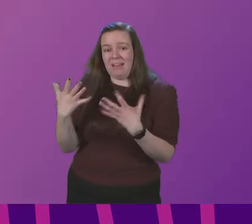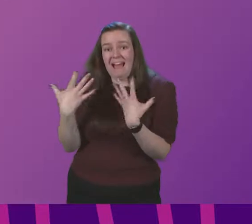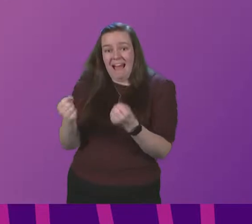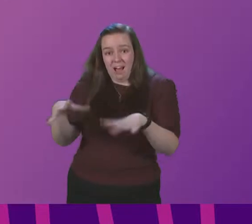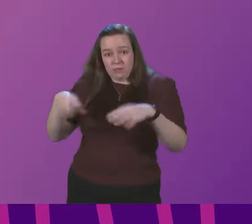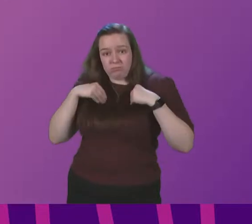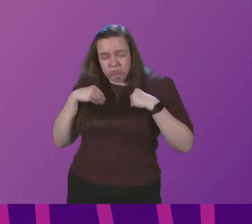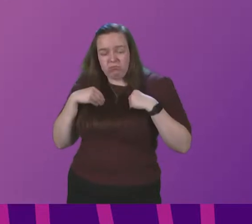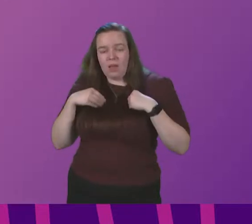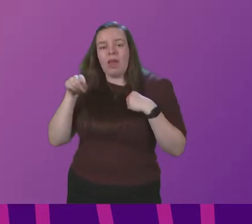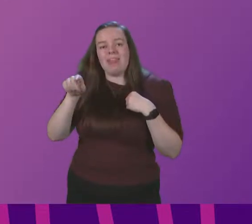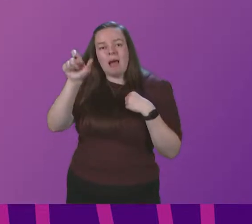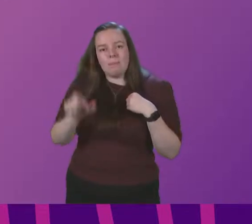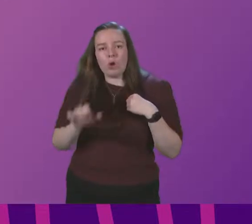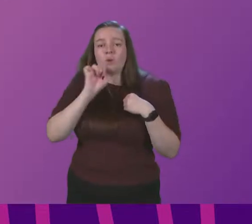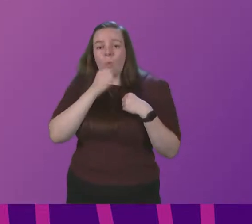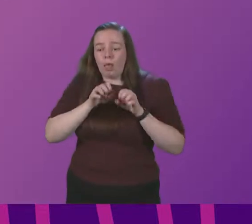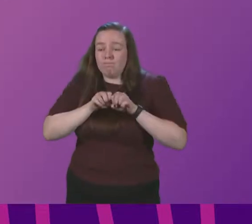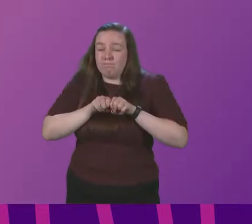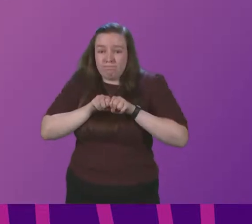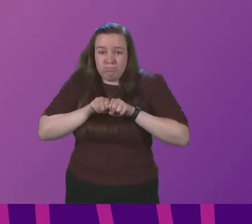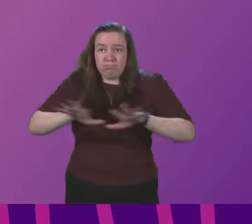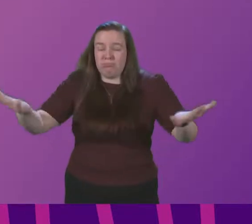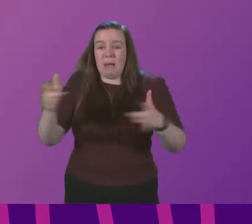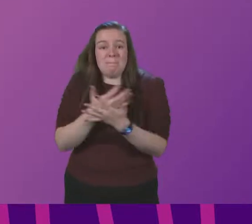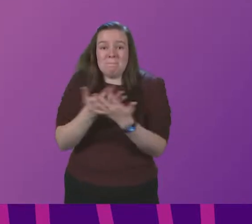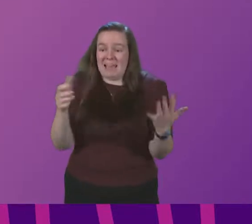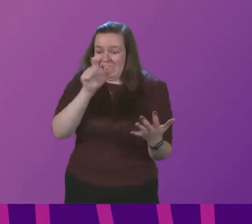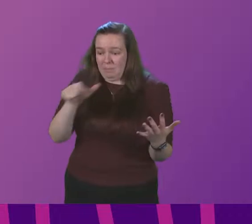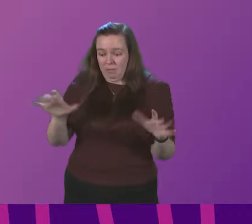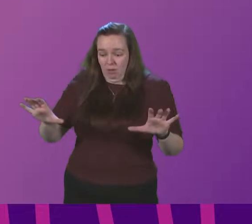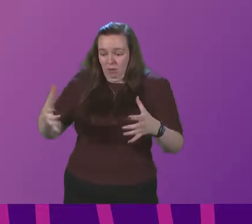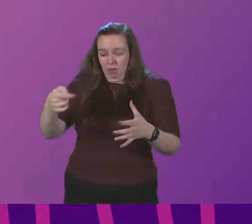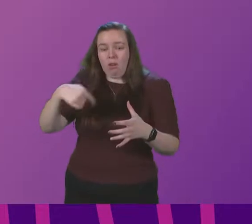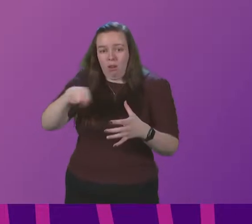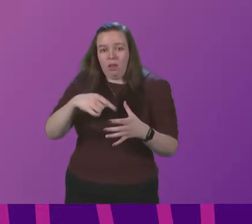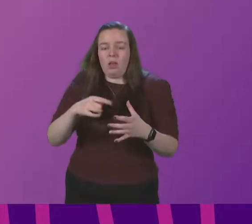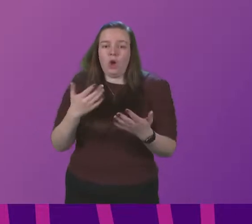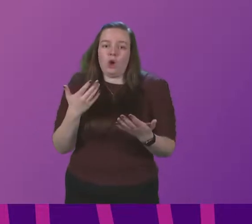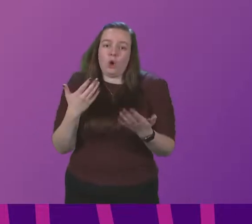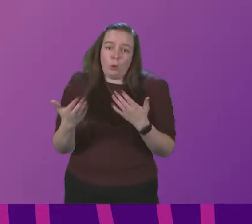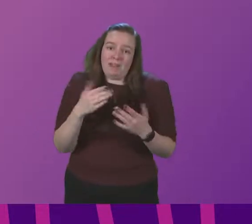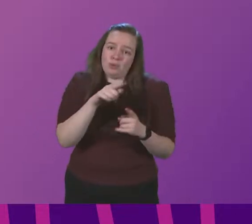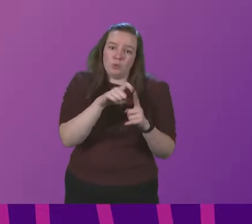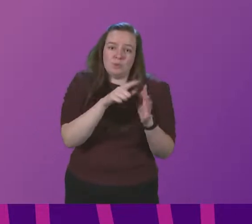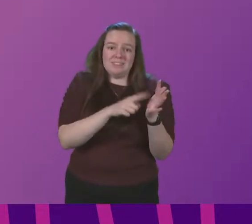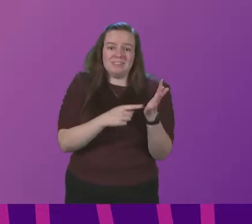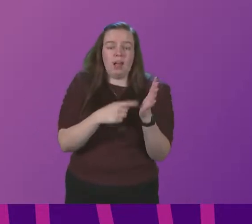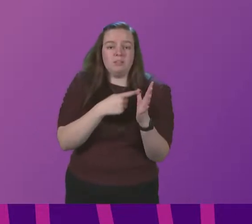is infectious, that person is likely to infect many more people in the group than was the case, is the case with the